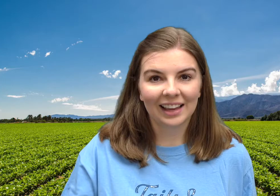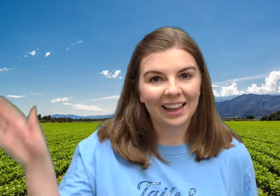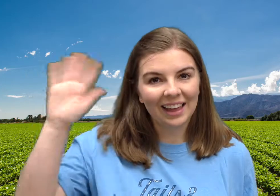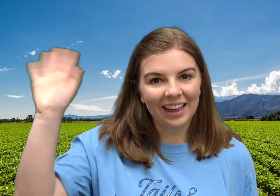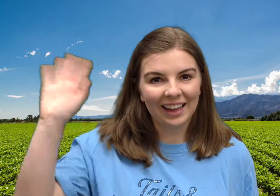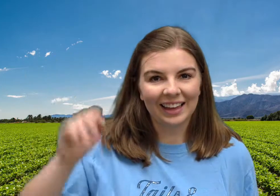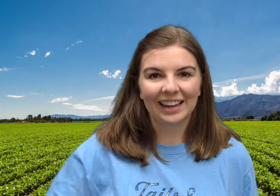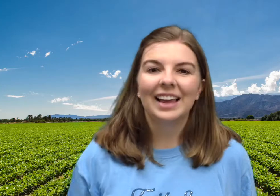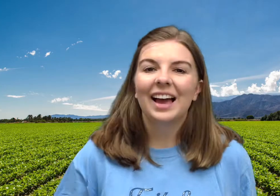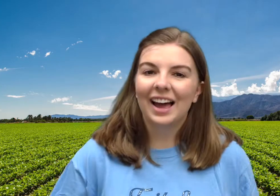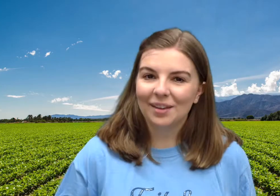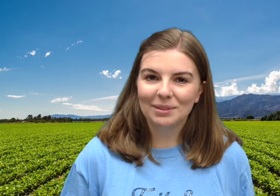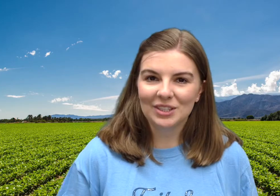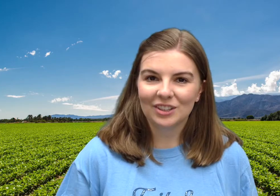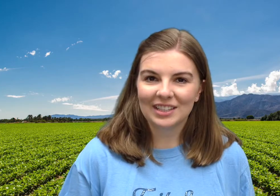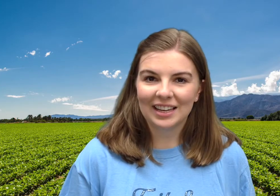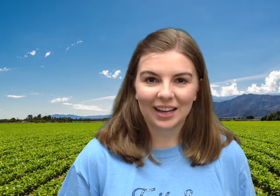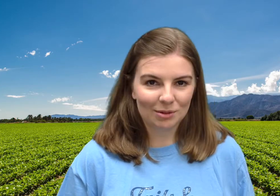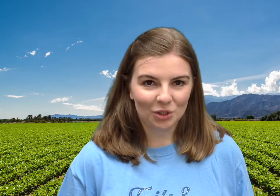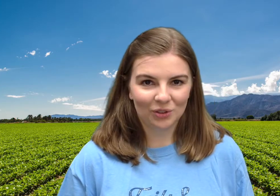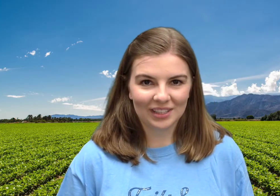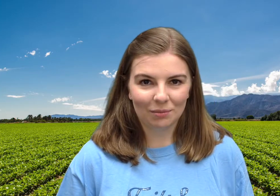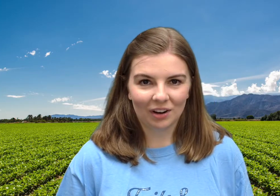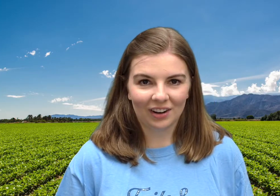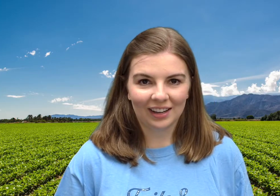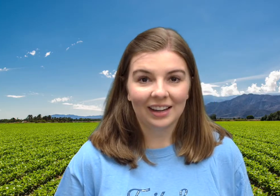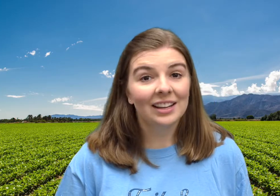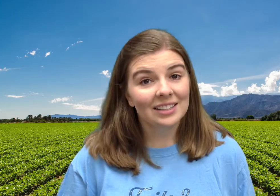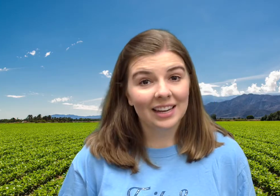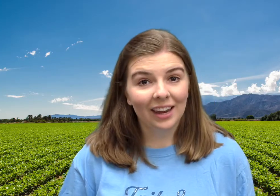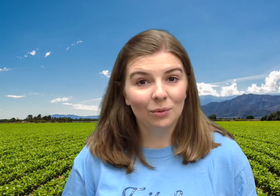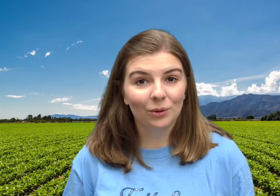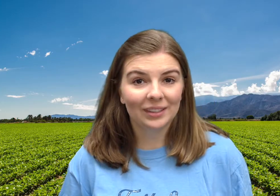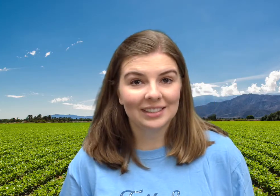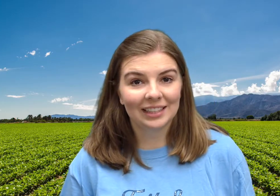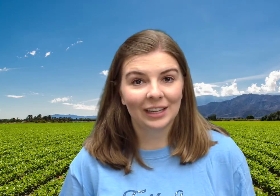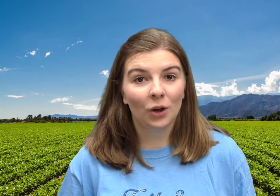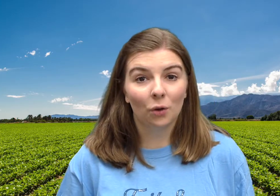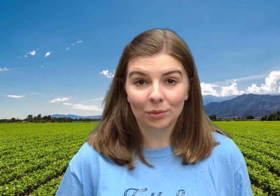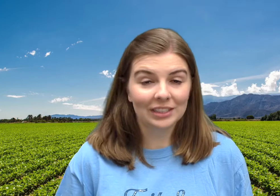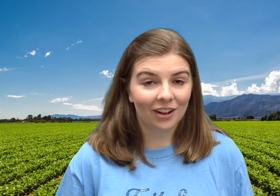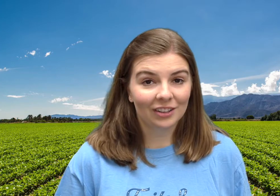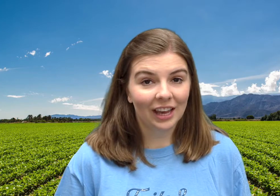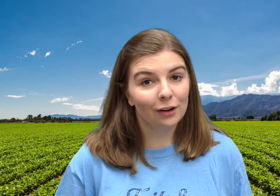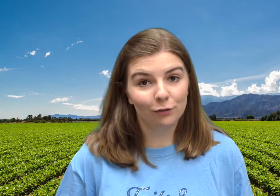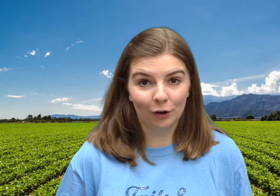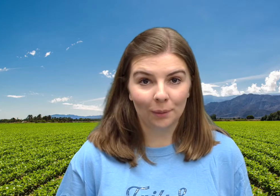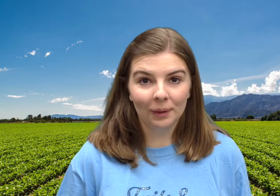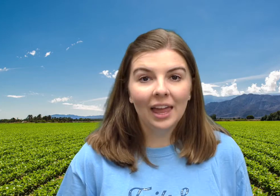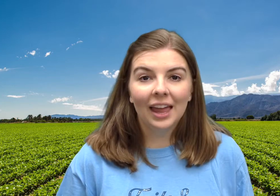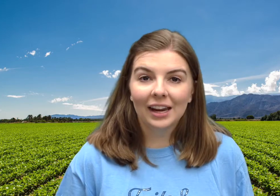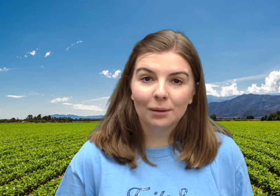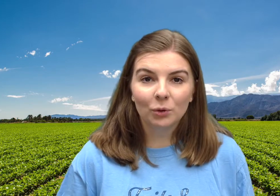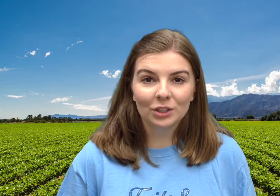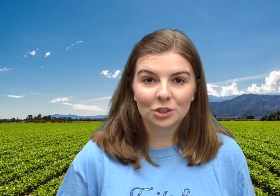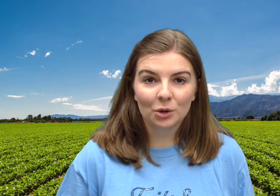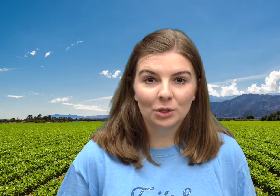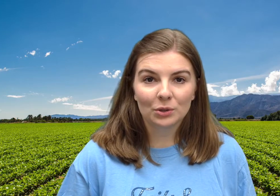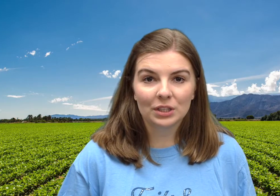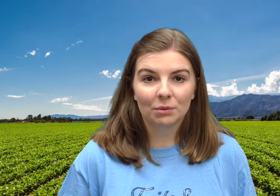Hi, I'm Miss Darcy and I'm a children's librarian. Today we're going to sing Old MacDonald had a farm and I'm going to show you some